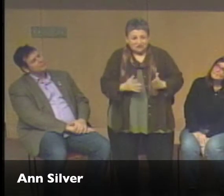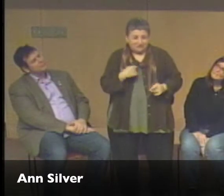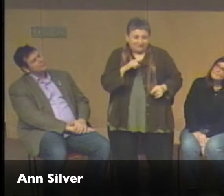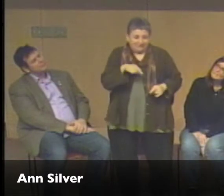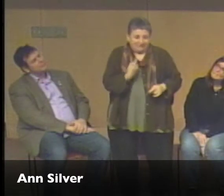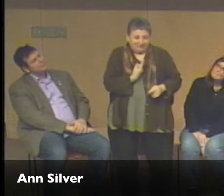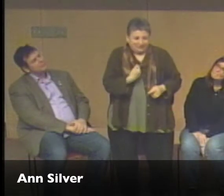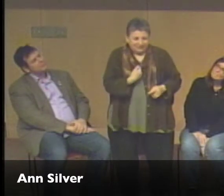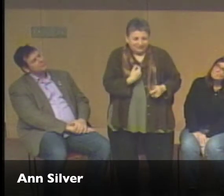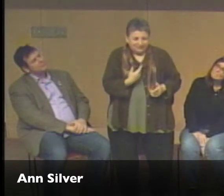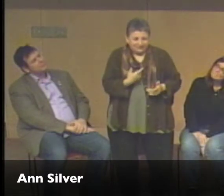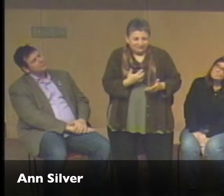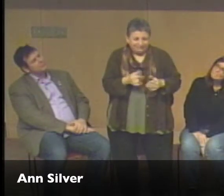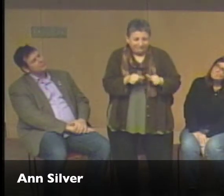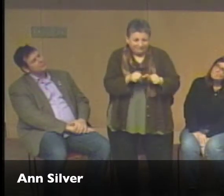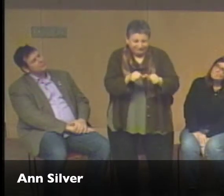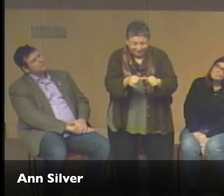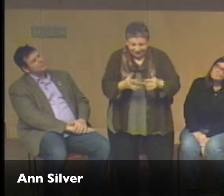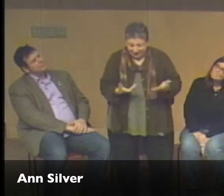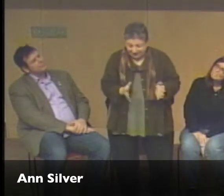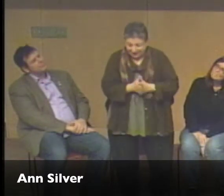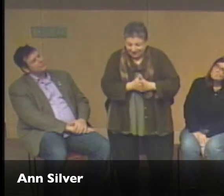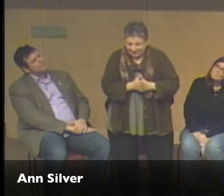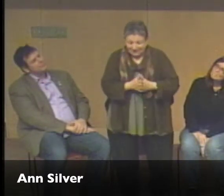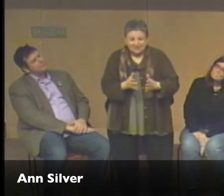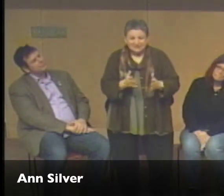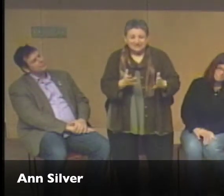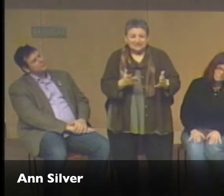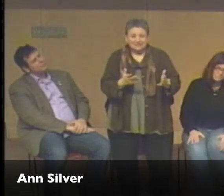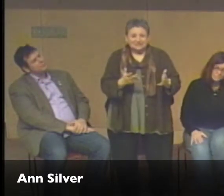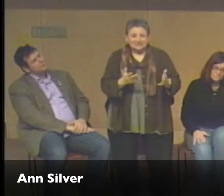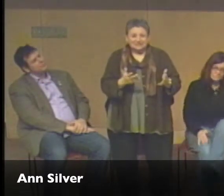basically, it was in me and ready to come out when I came out.